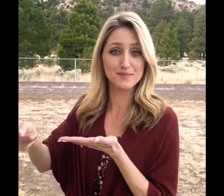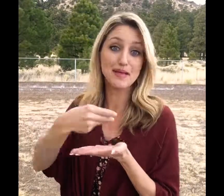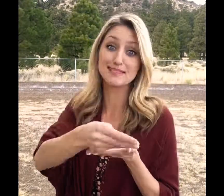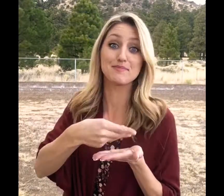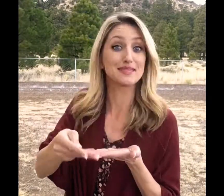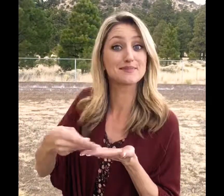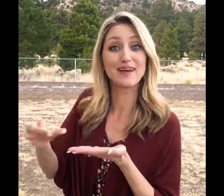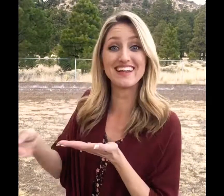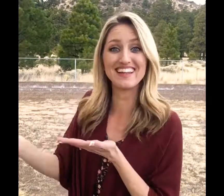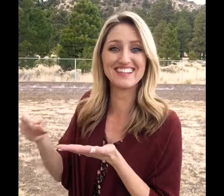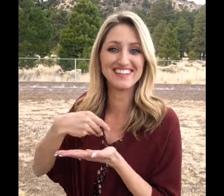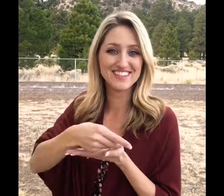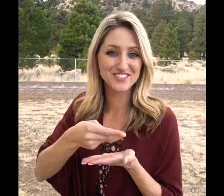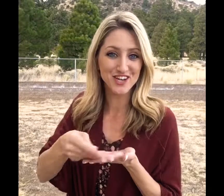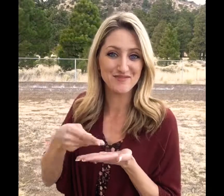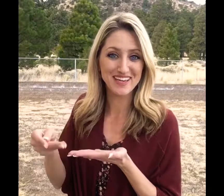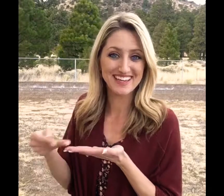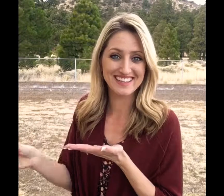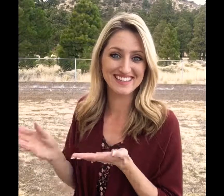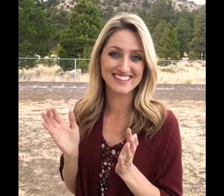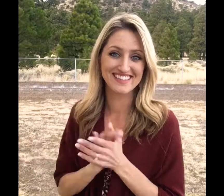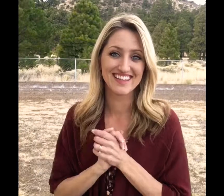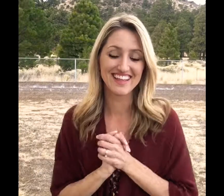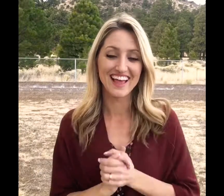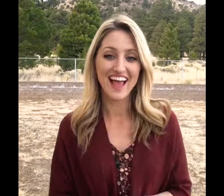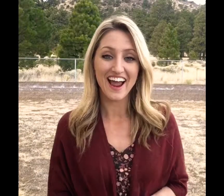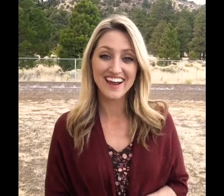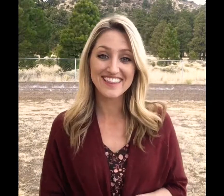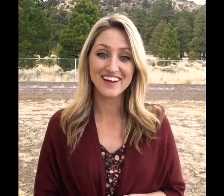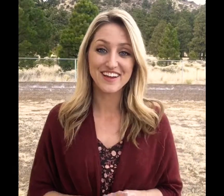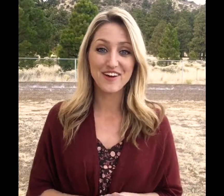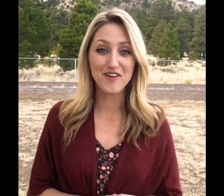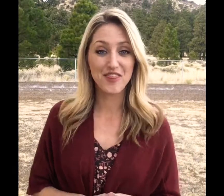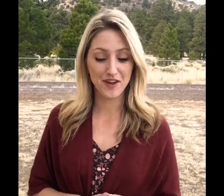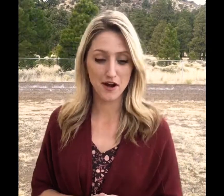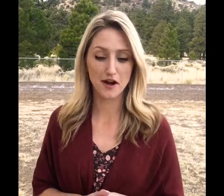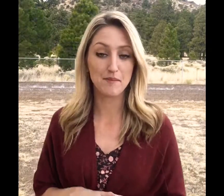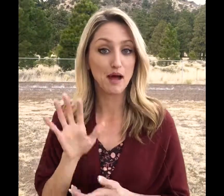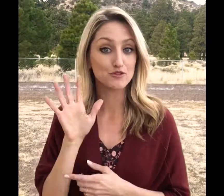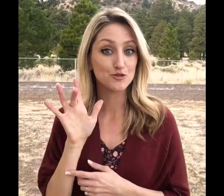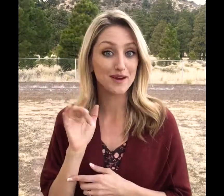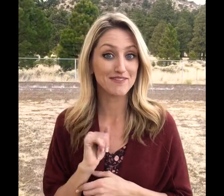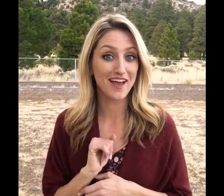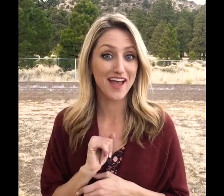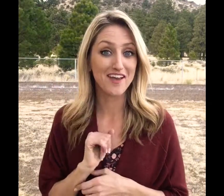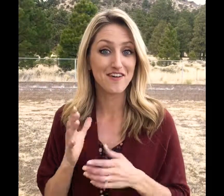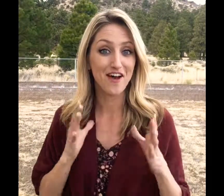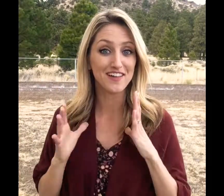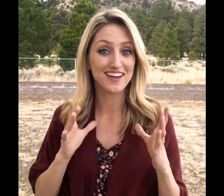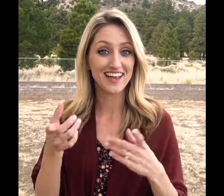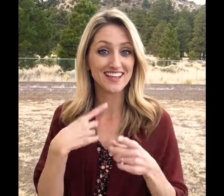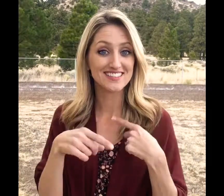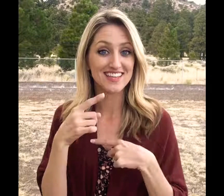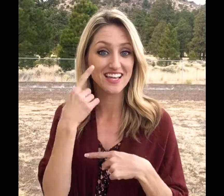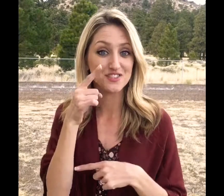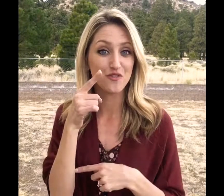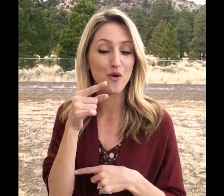spend, spend, spend, shopping. Alright there you go. There are about 25 holiday signs for